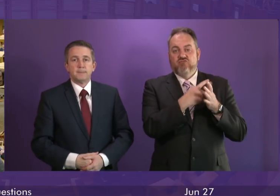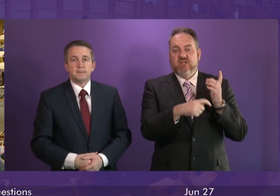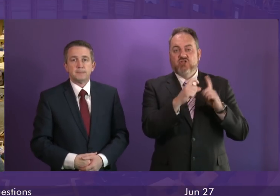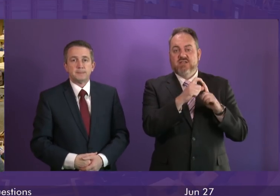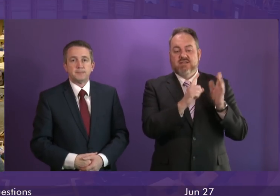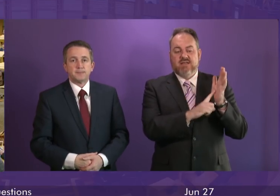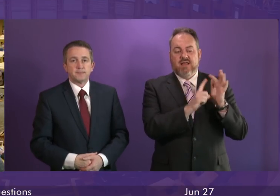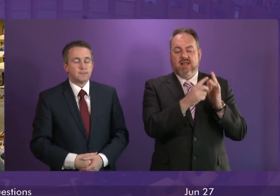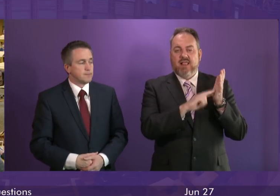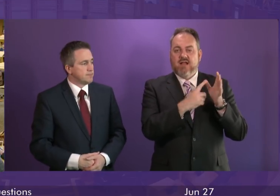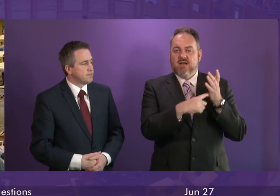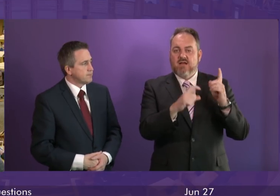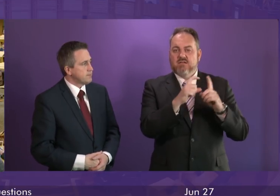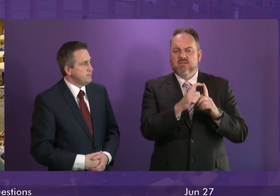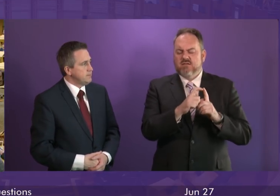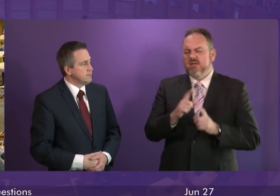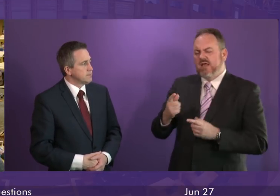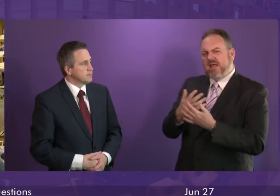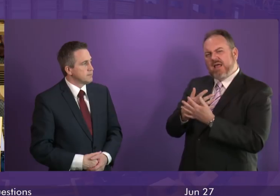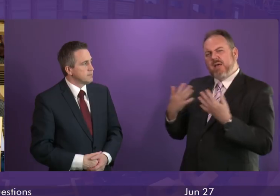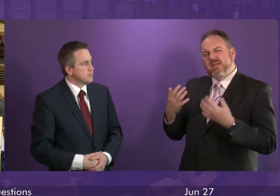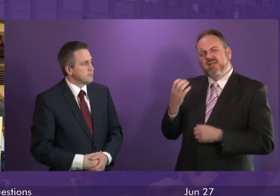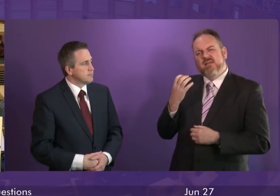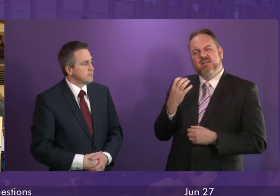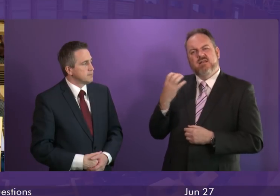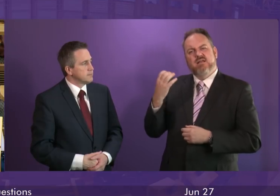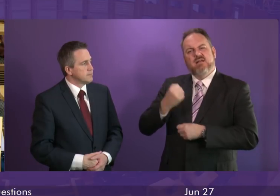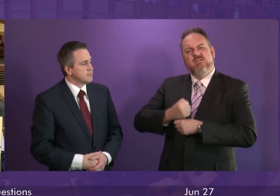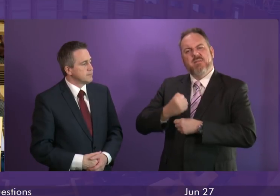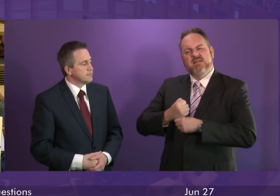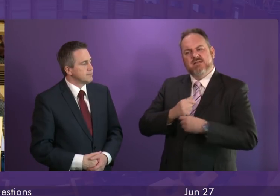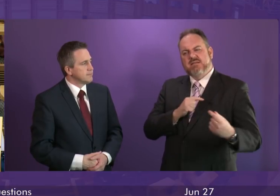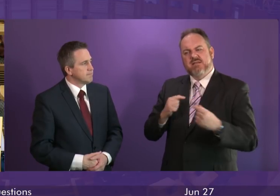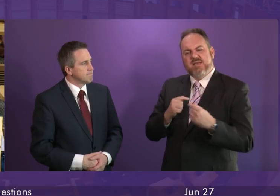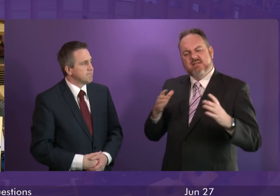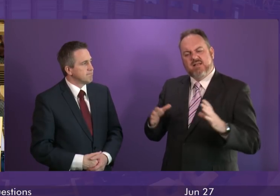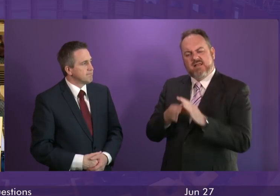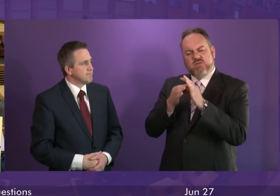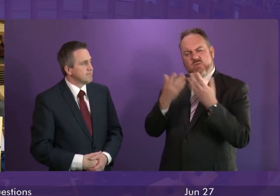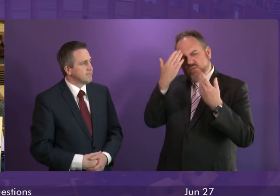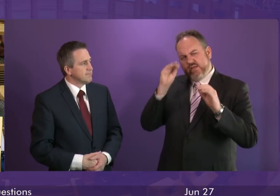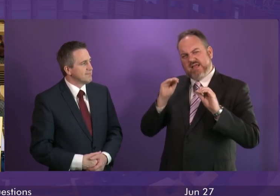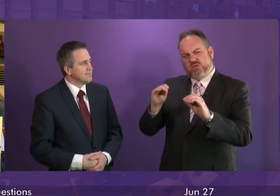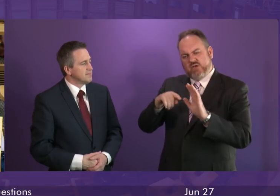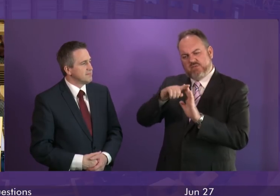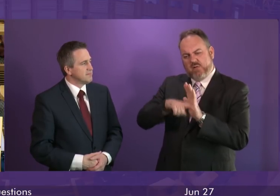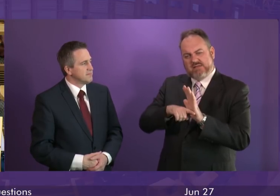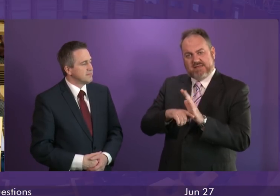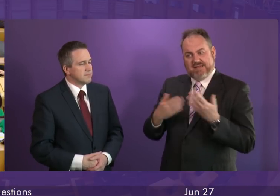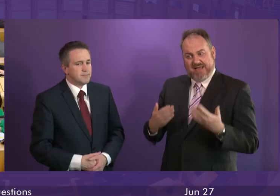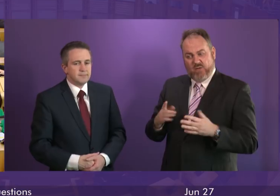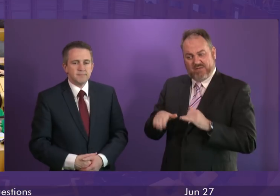the First Minister, how many government debates there have been on education policy in the parliamentary year, which ends today?